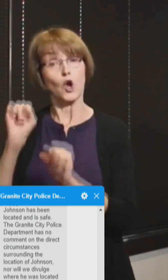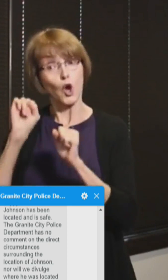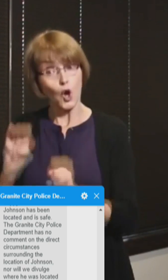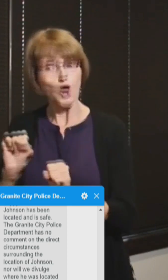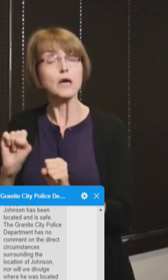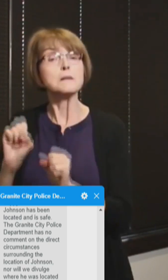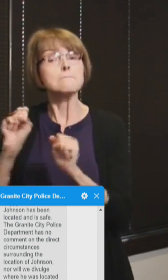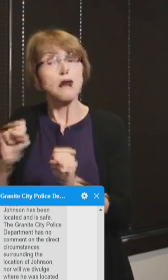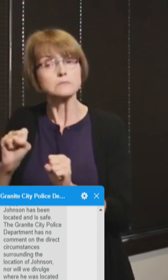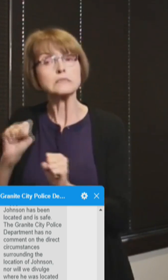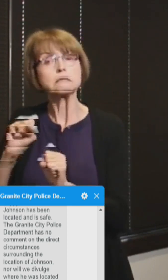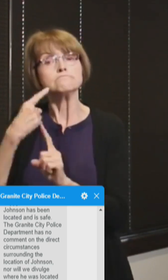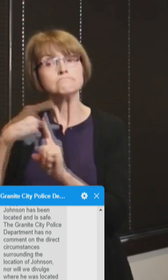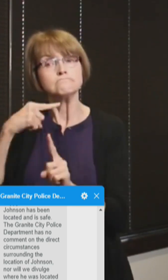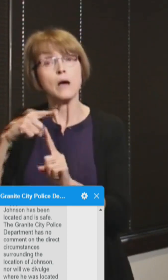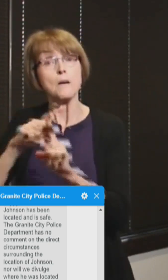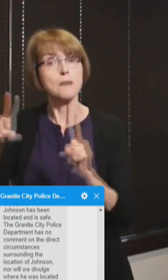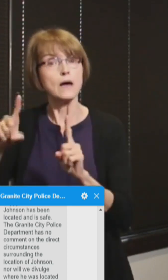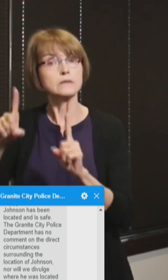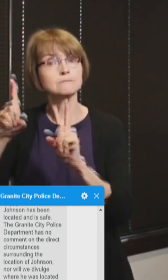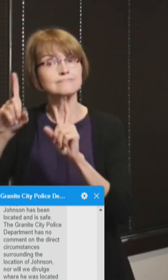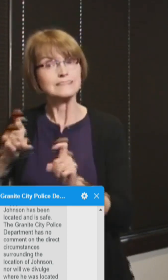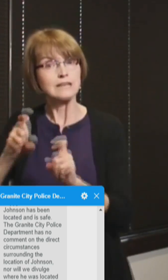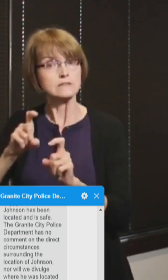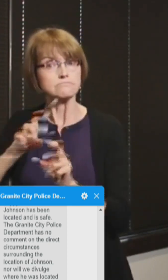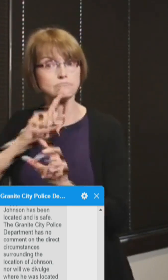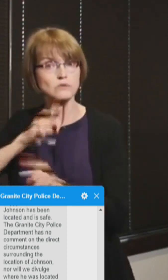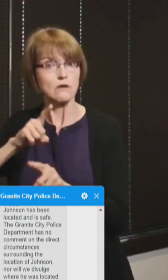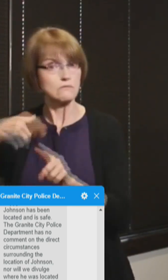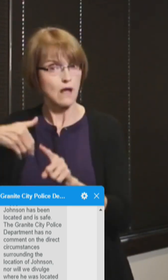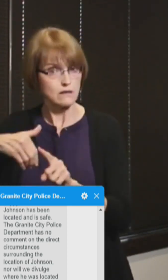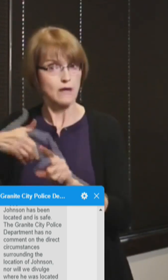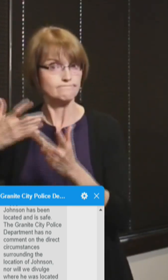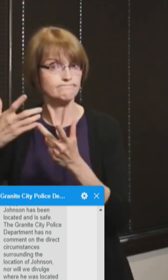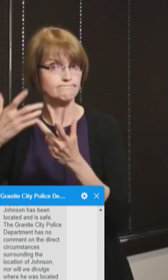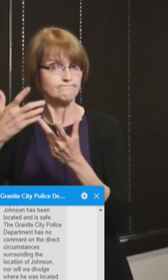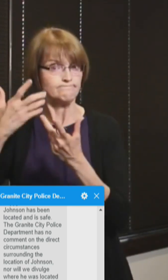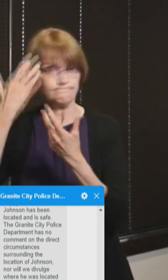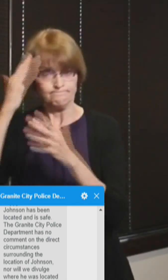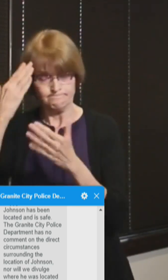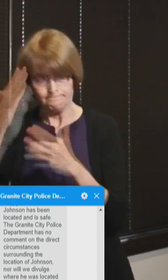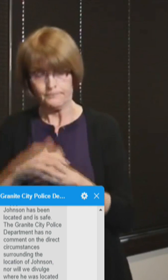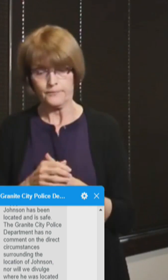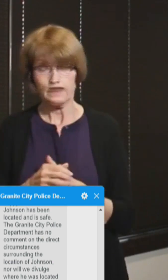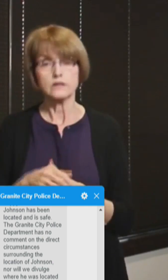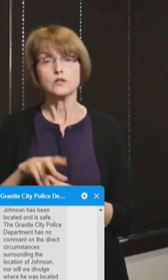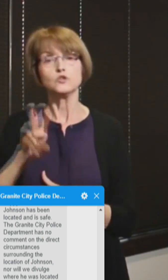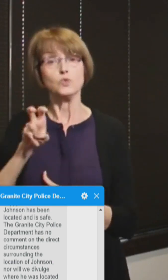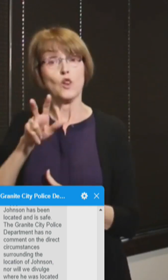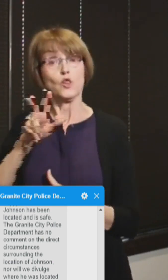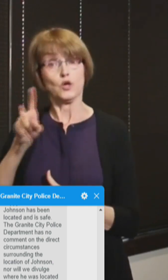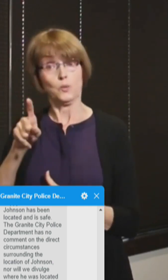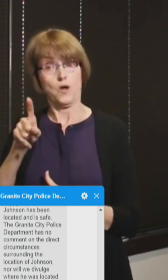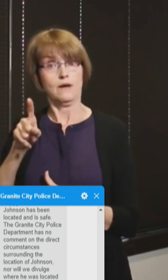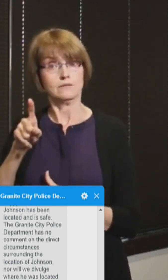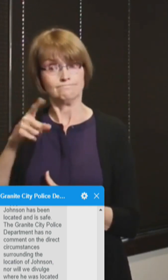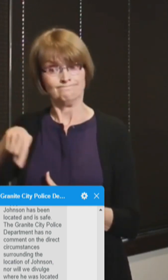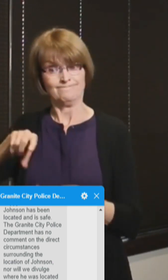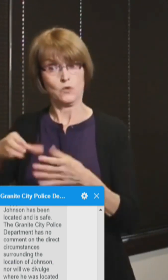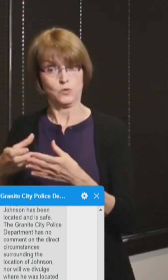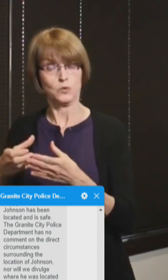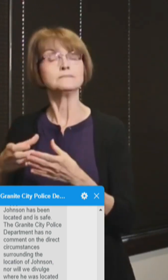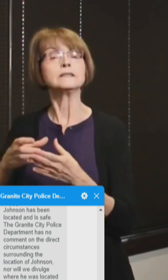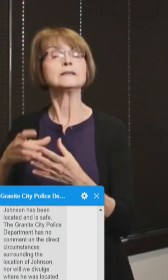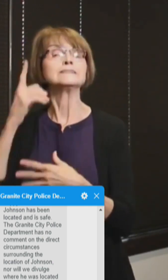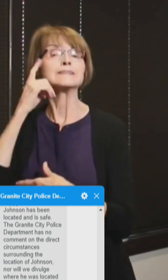but we're waiting for the test results to come back. So we have 131 hospitalizations today of suspected COVID